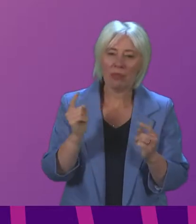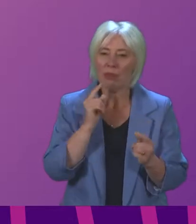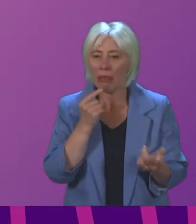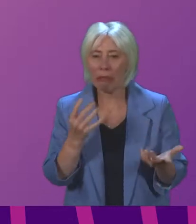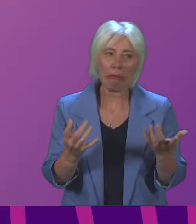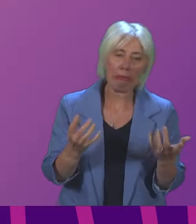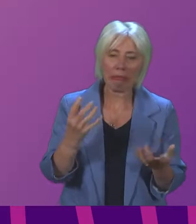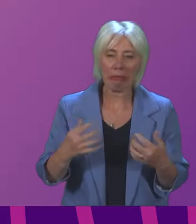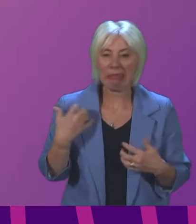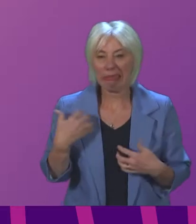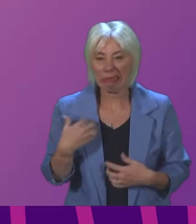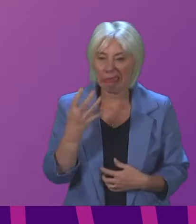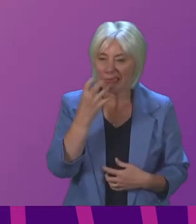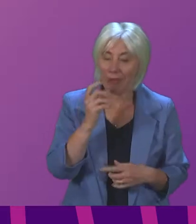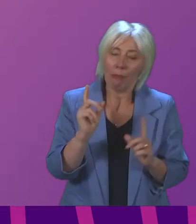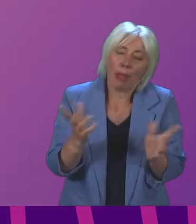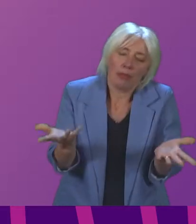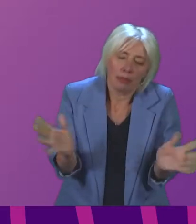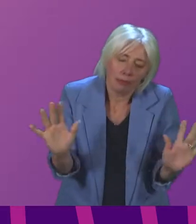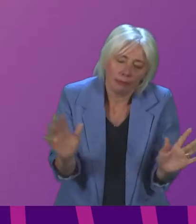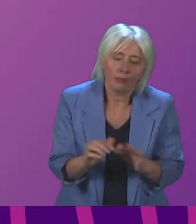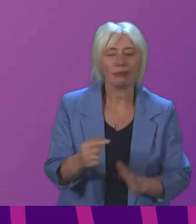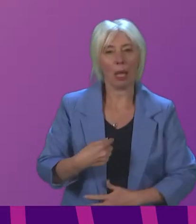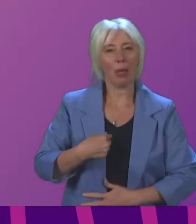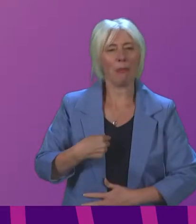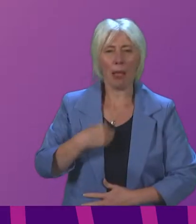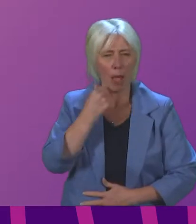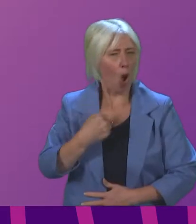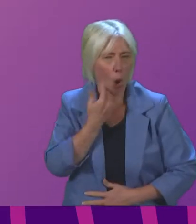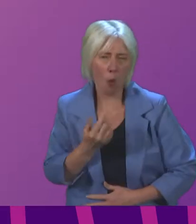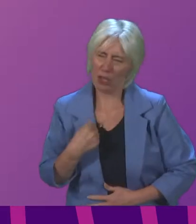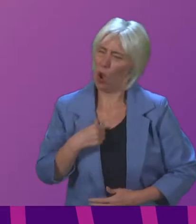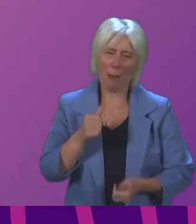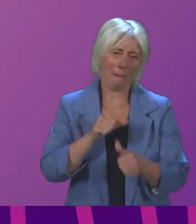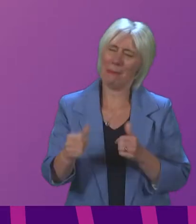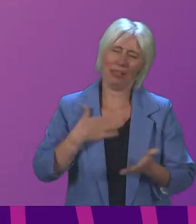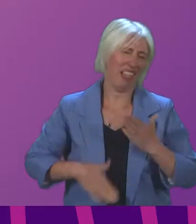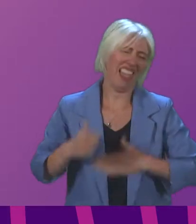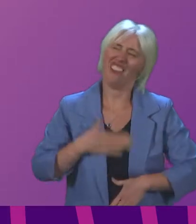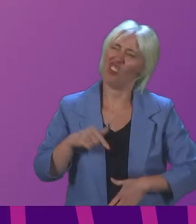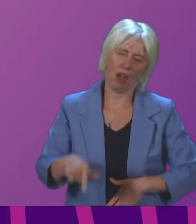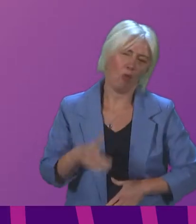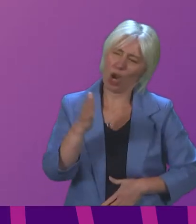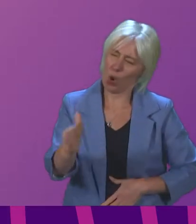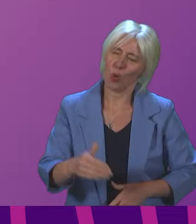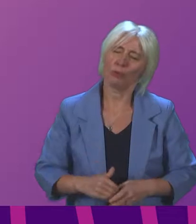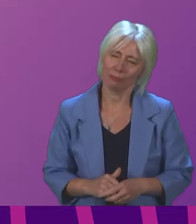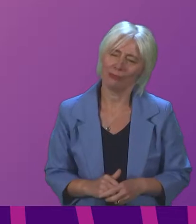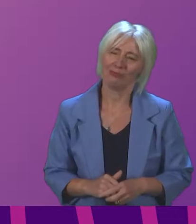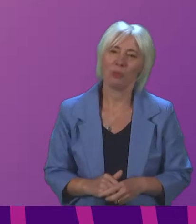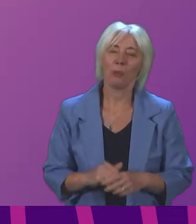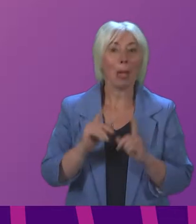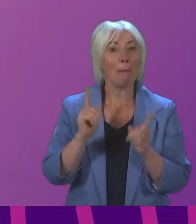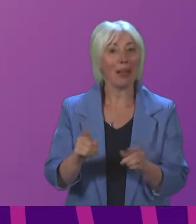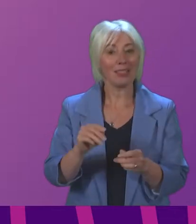cannot help themselves but I as always am on my best behaviour in those situations but one of the points